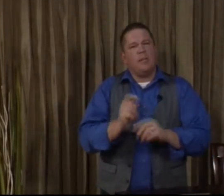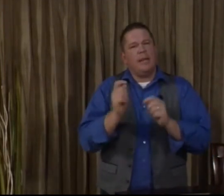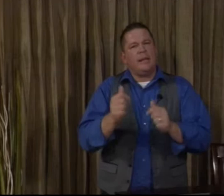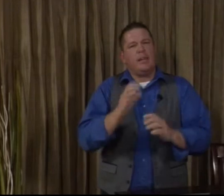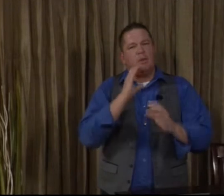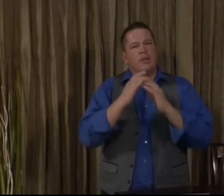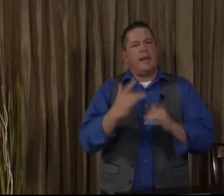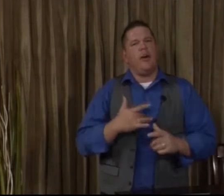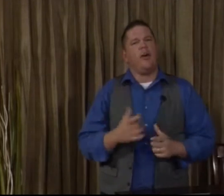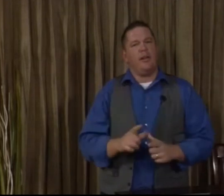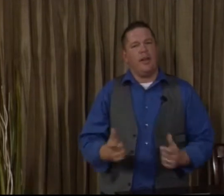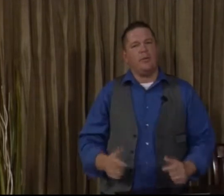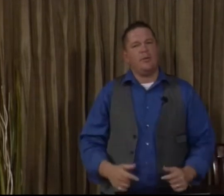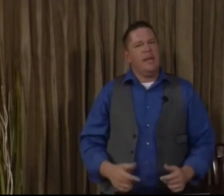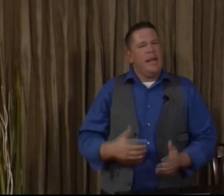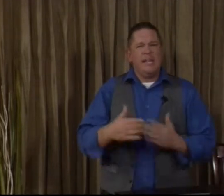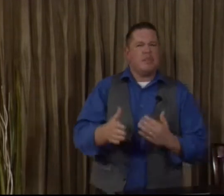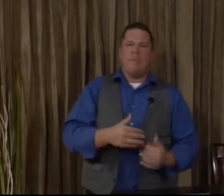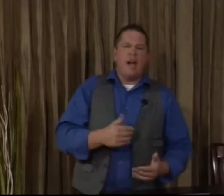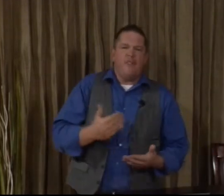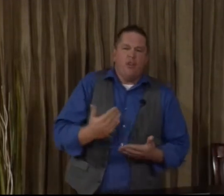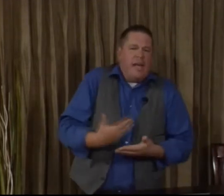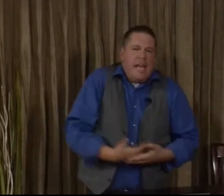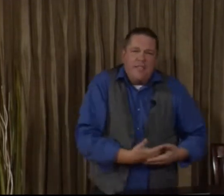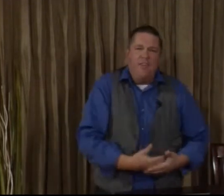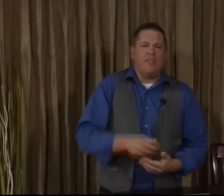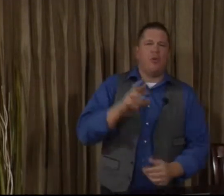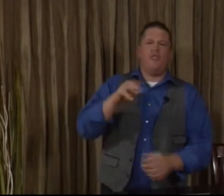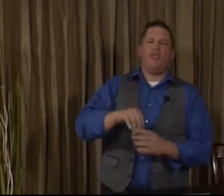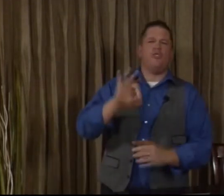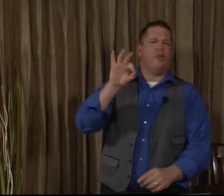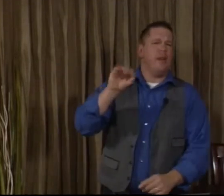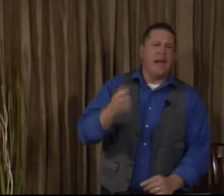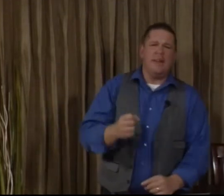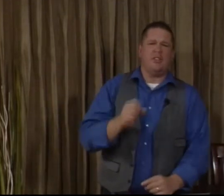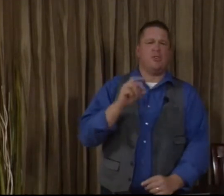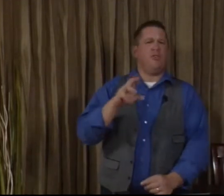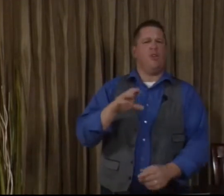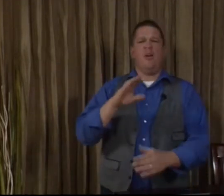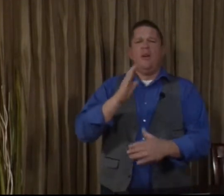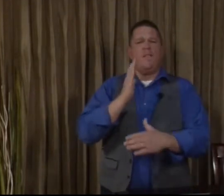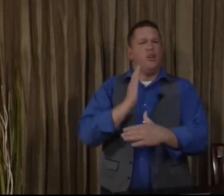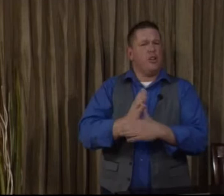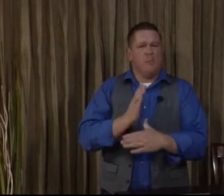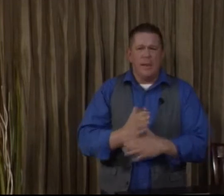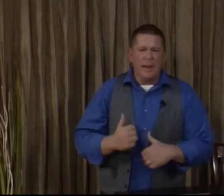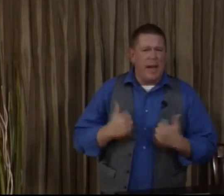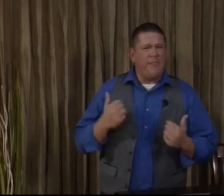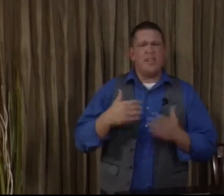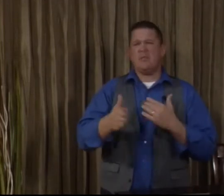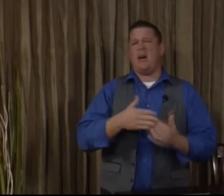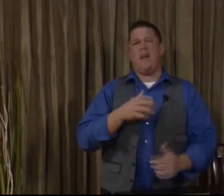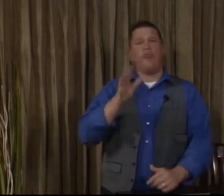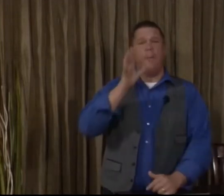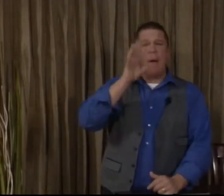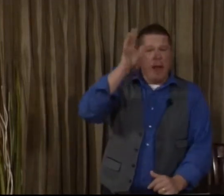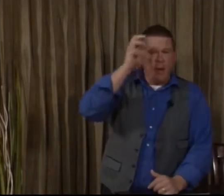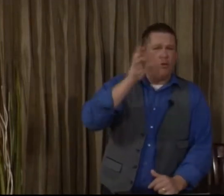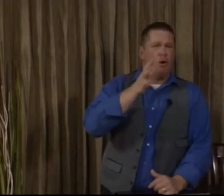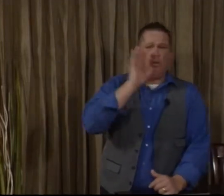immediately communicate heart language. It doesn't matter if you're an infant or if you're in your 90s or if you're in your midlife. It doesn't matter if you're a parent or a